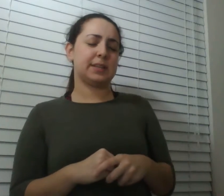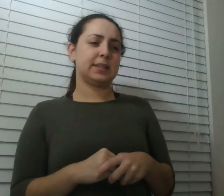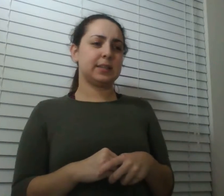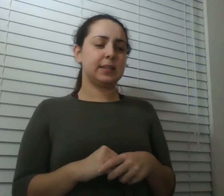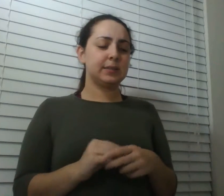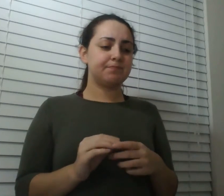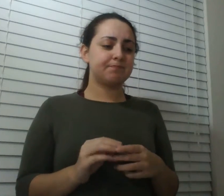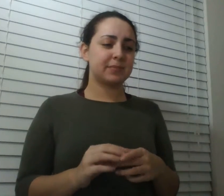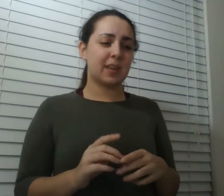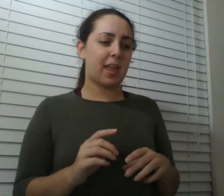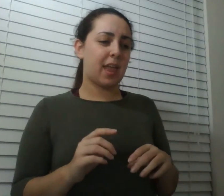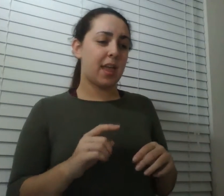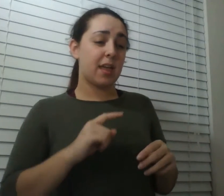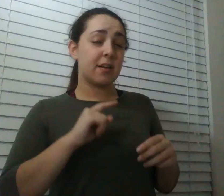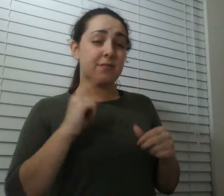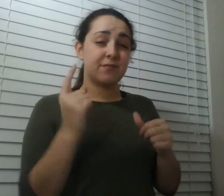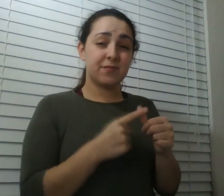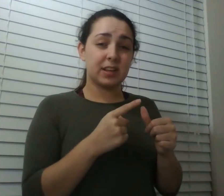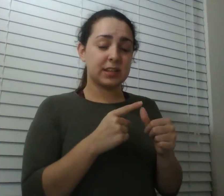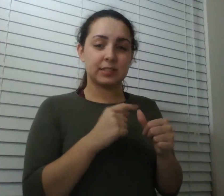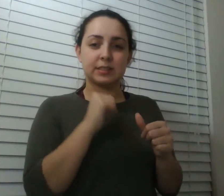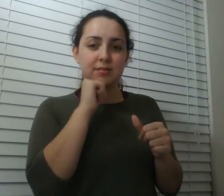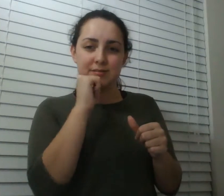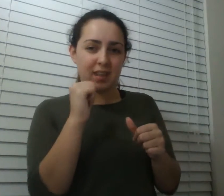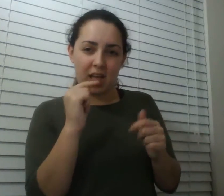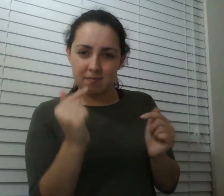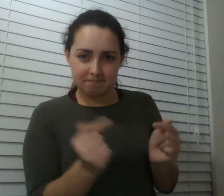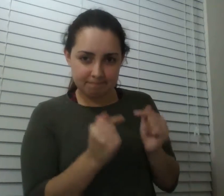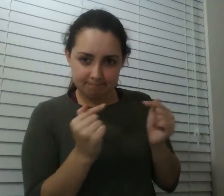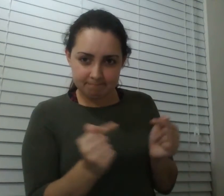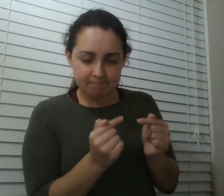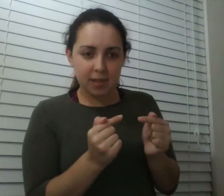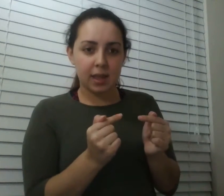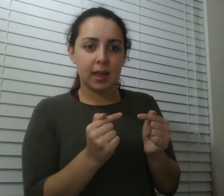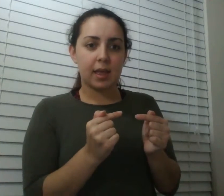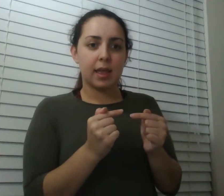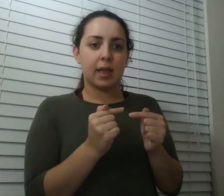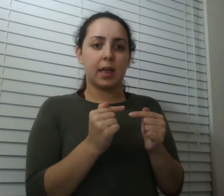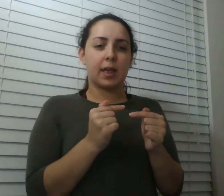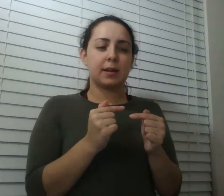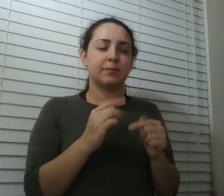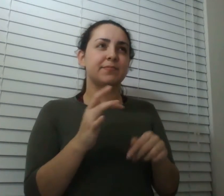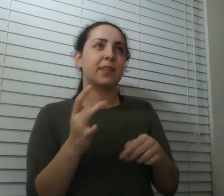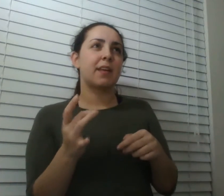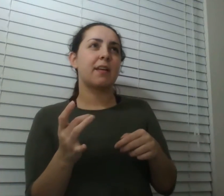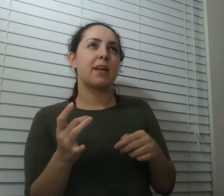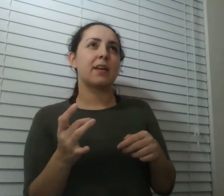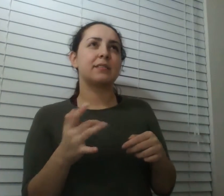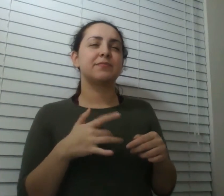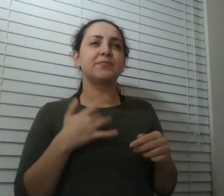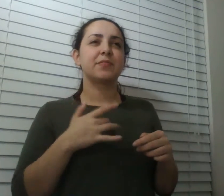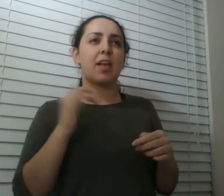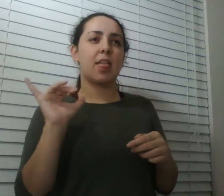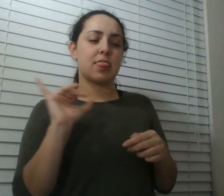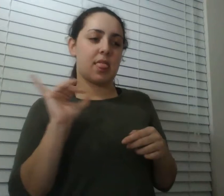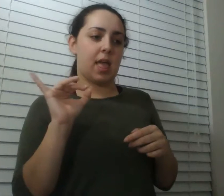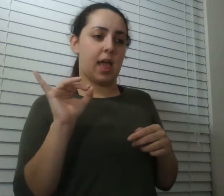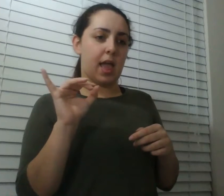hurt at first okay it sort of felt like somebody was using a dental uh syringe a really fine needle slowly